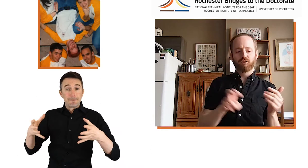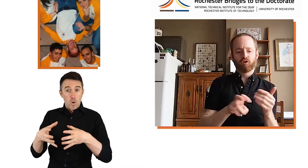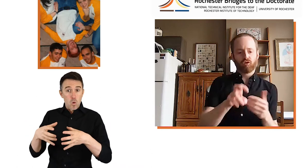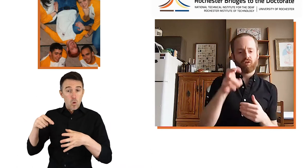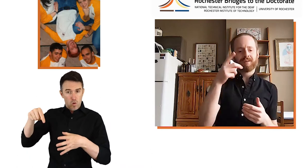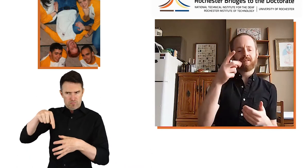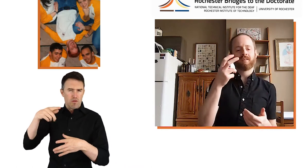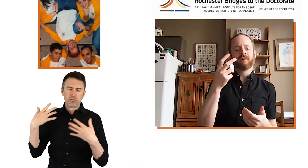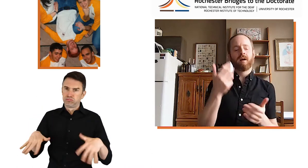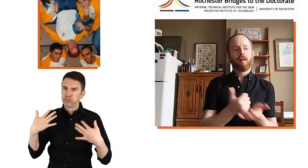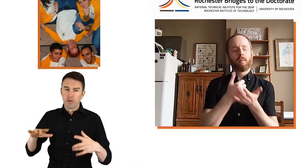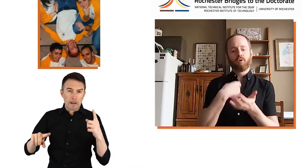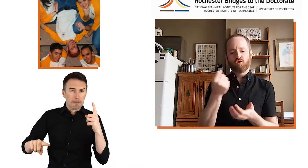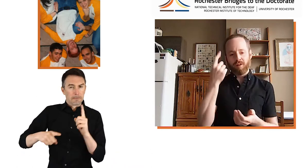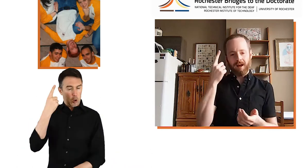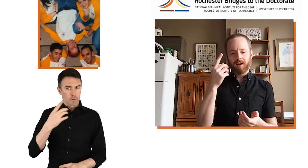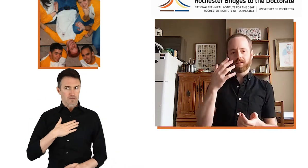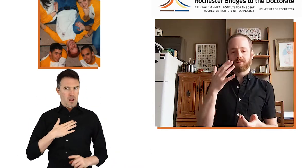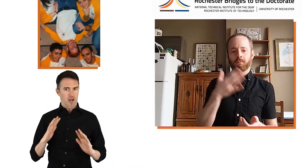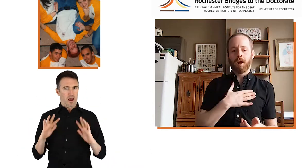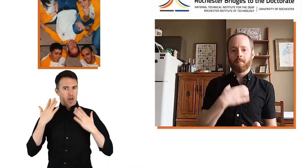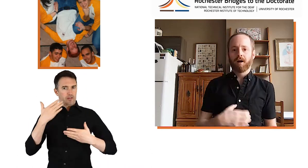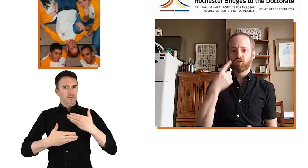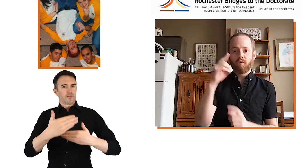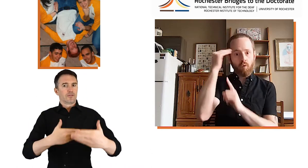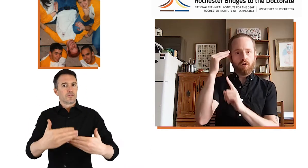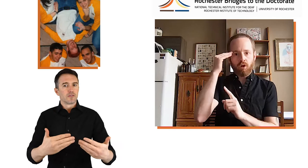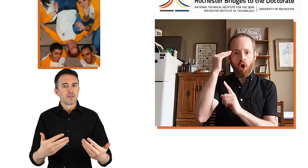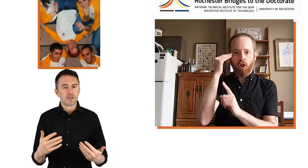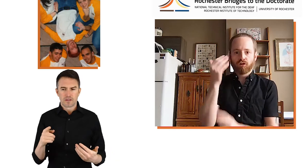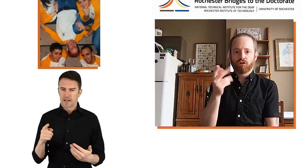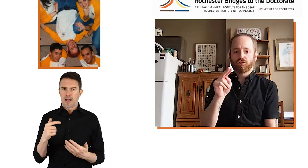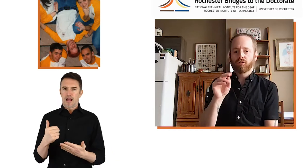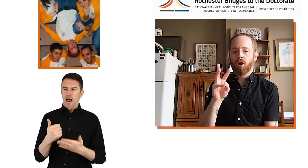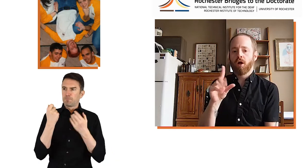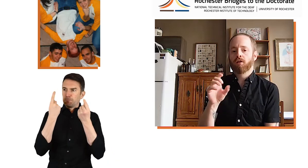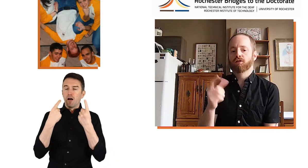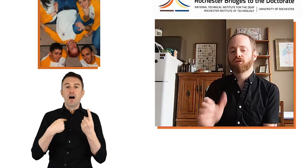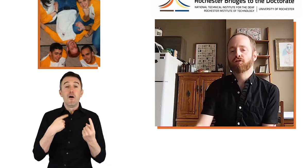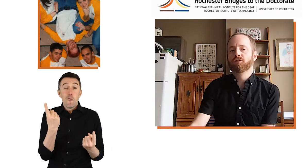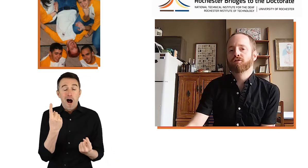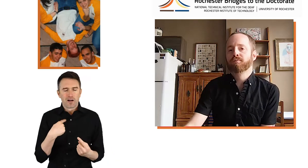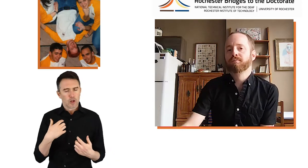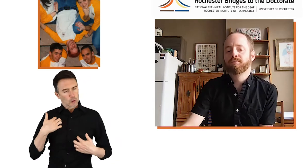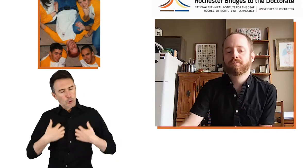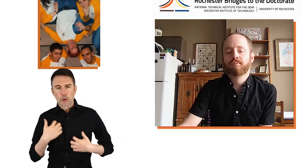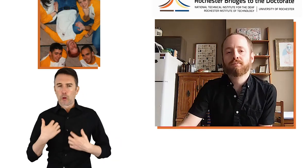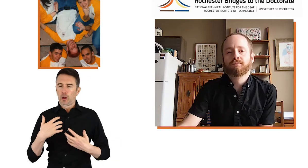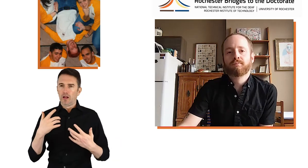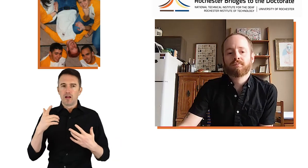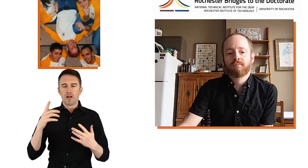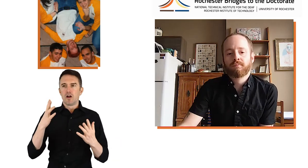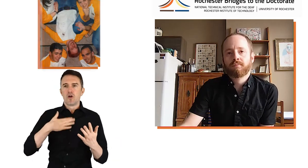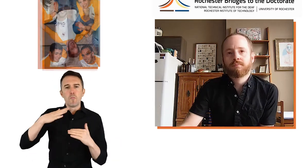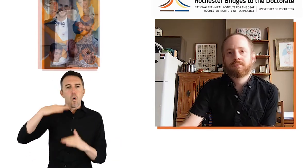The academic bowl experience was a defining moment in my journey. I realized that I had a thirst and passion for